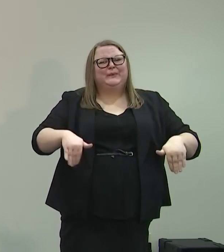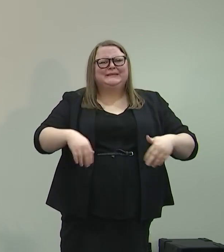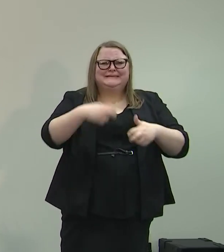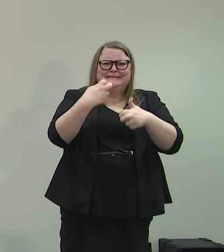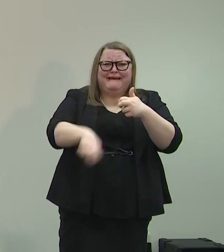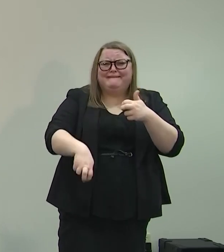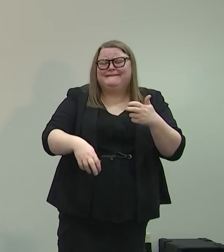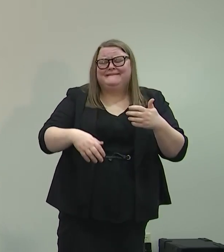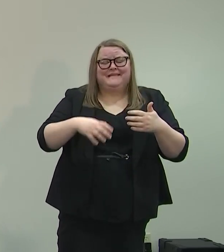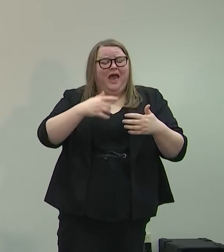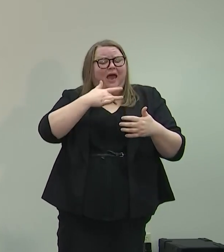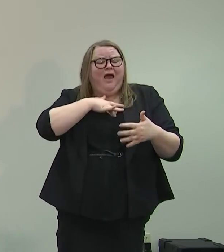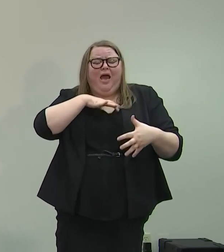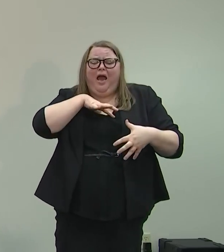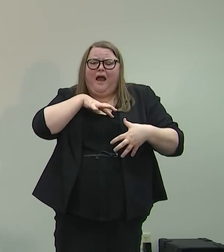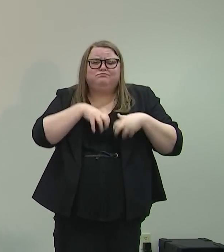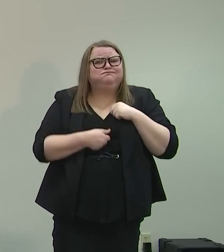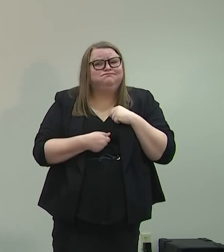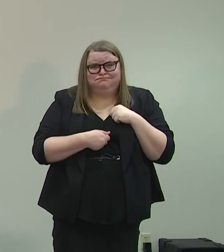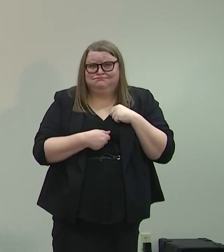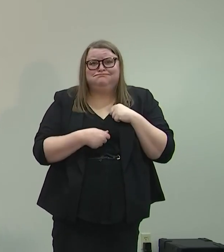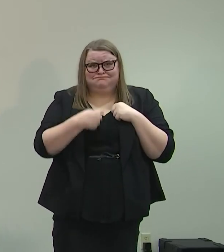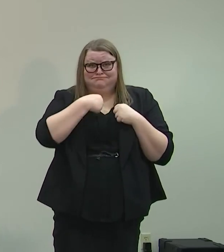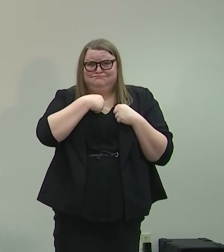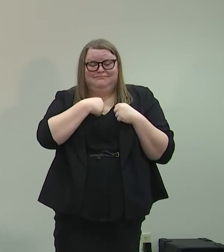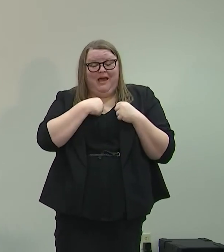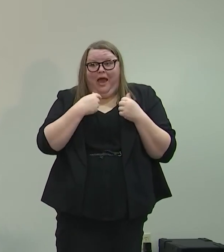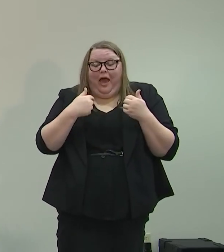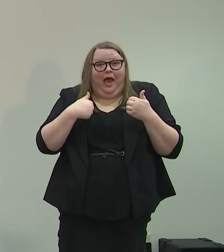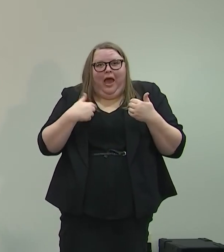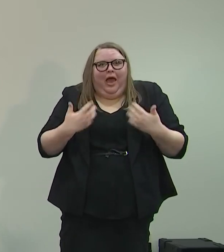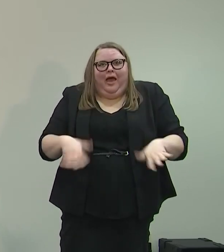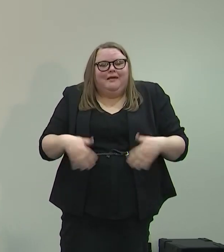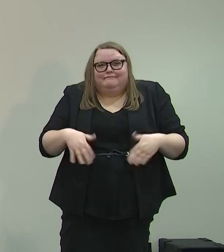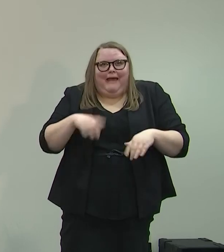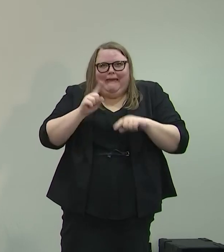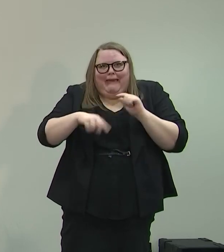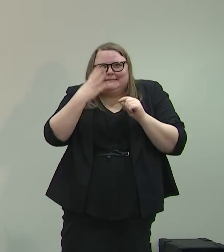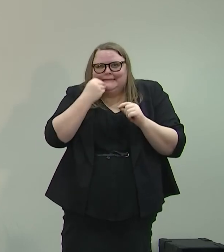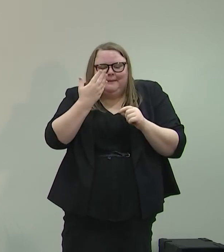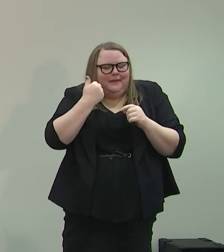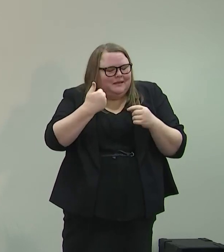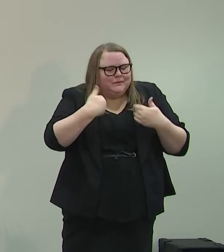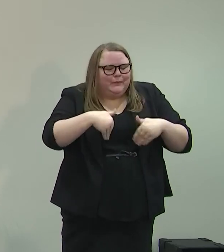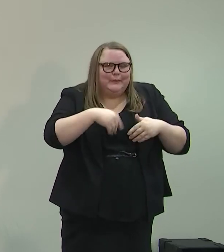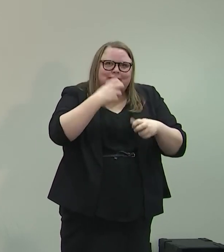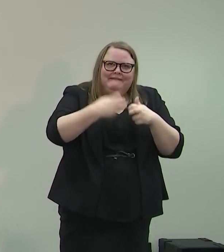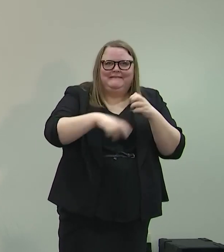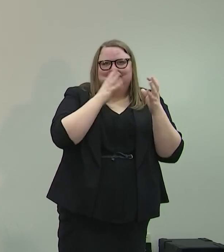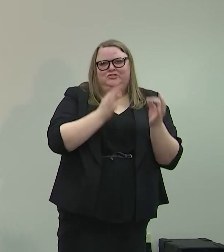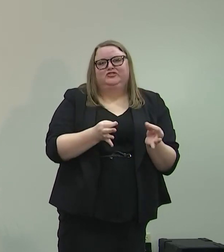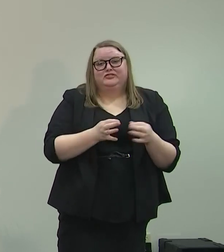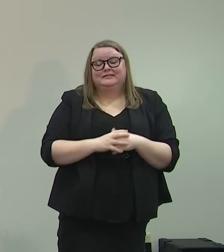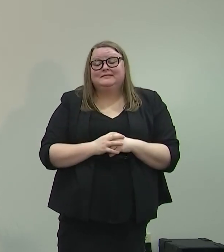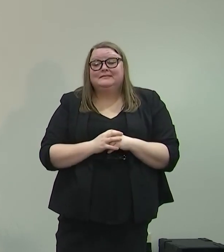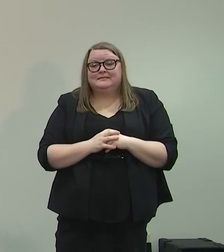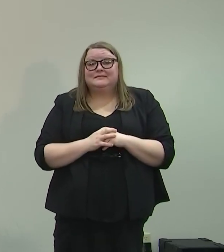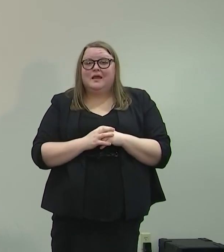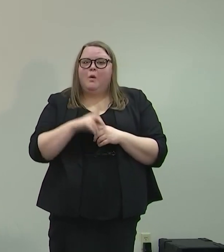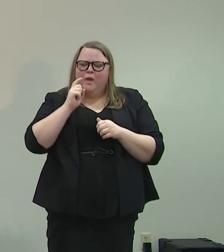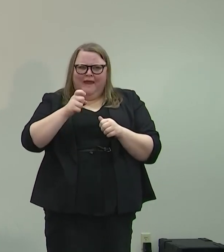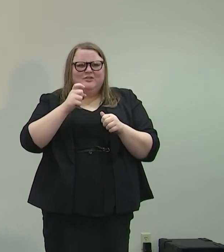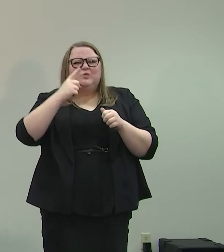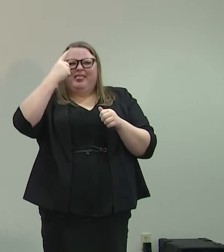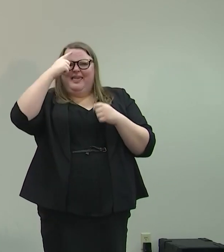my heart, frankly, to have to make. Some that I lose sleep over that don't come easily. We have to stay on track and think of the